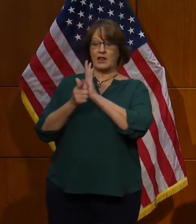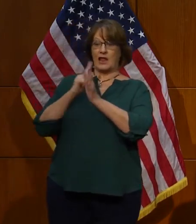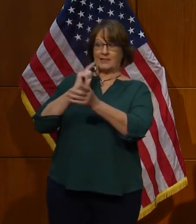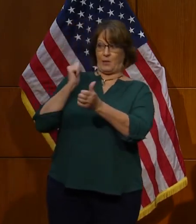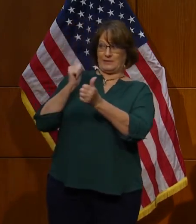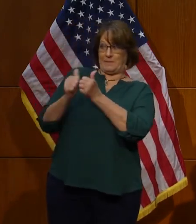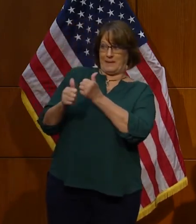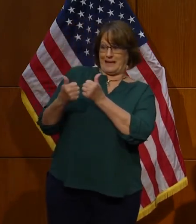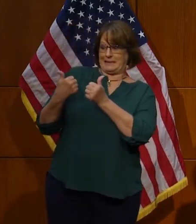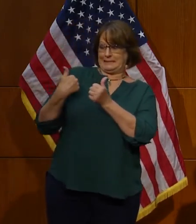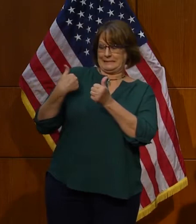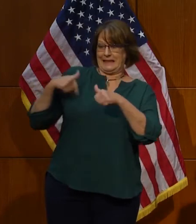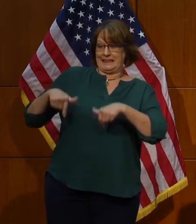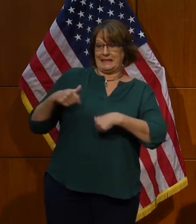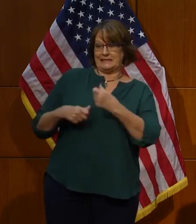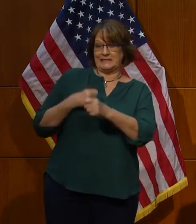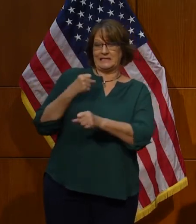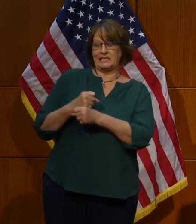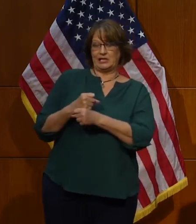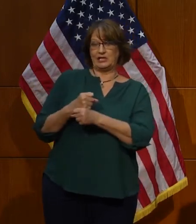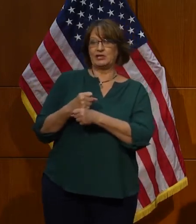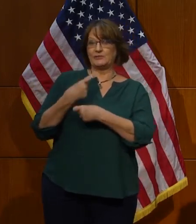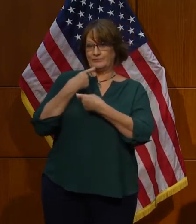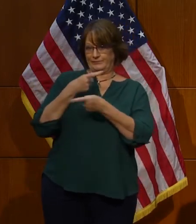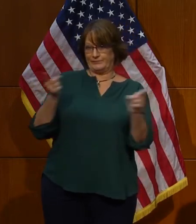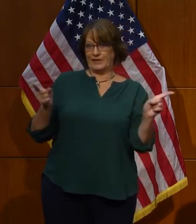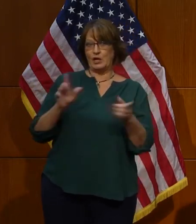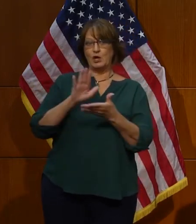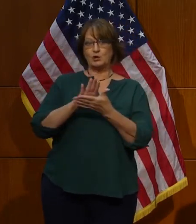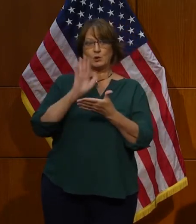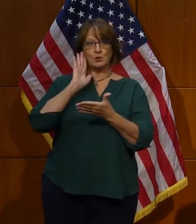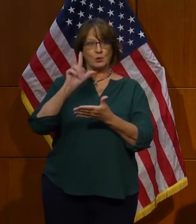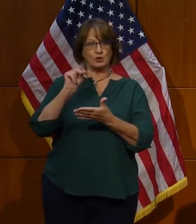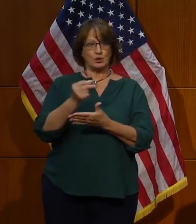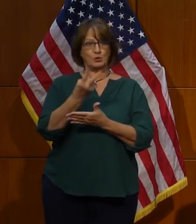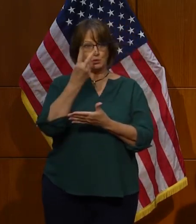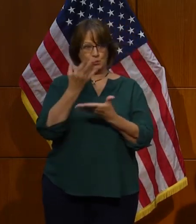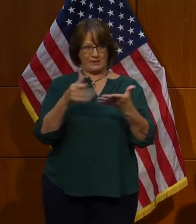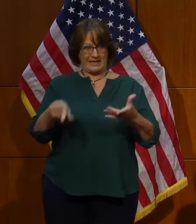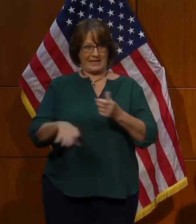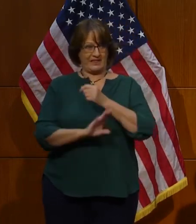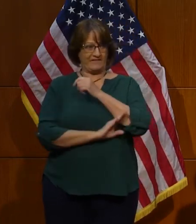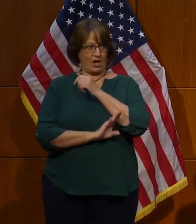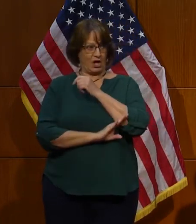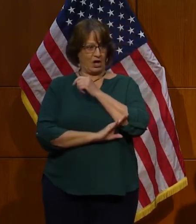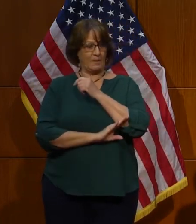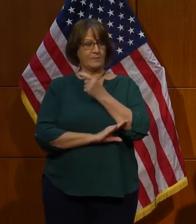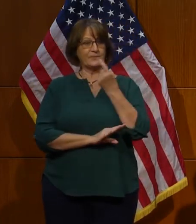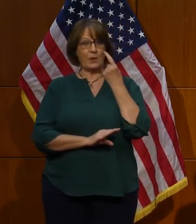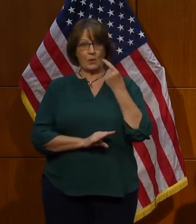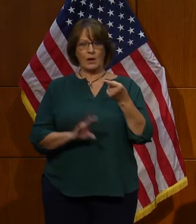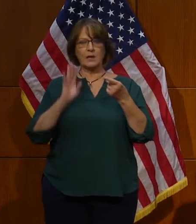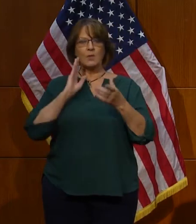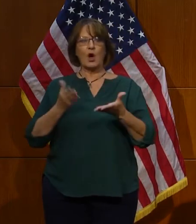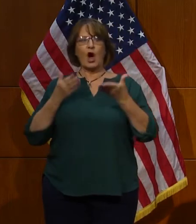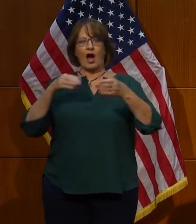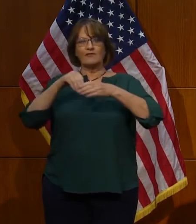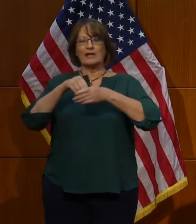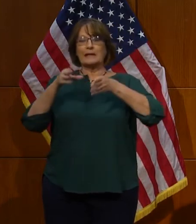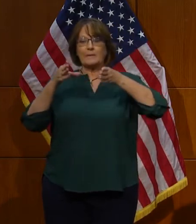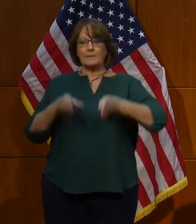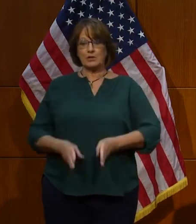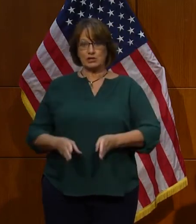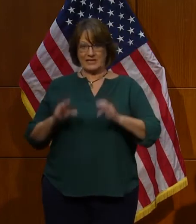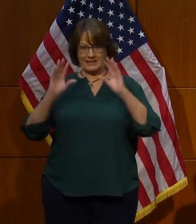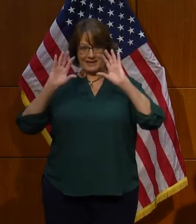earlier this year says that schools will do two things this fall. They'll offer in person instruction